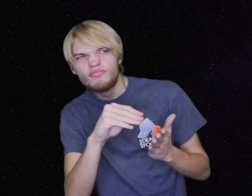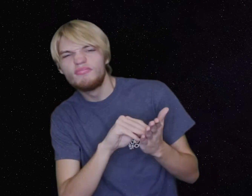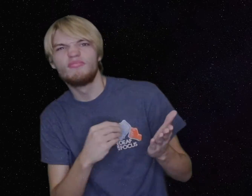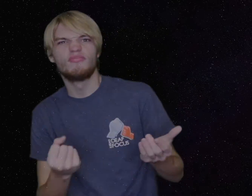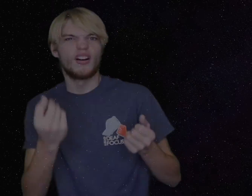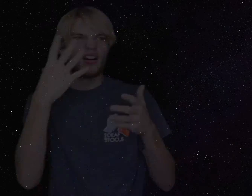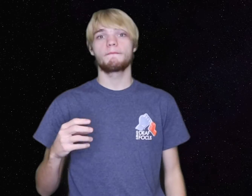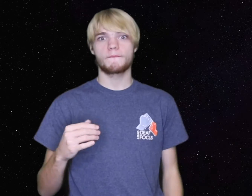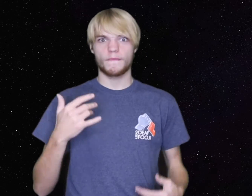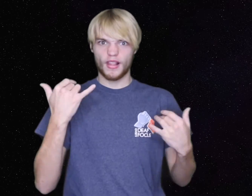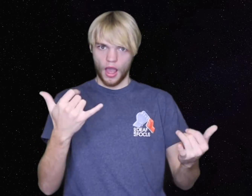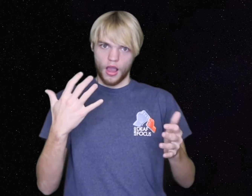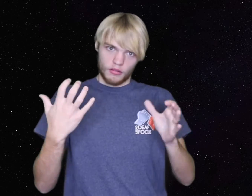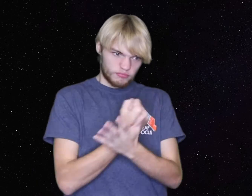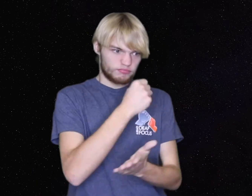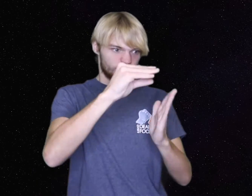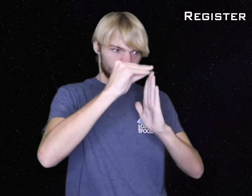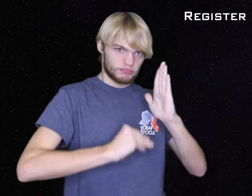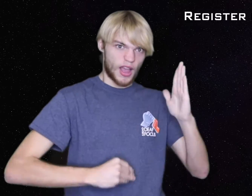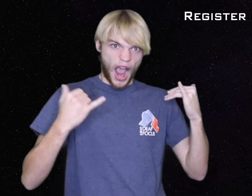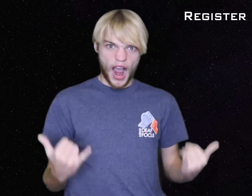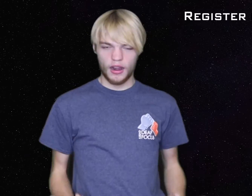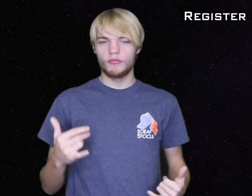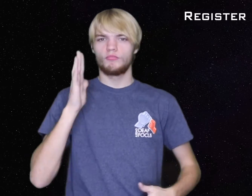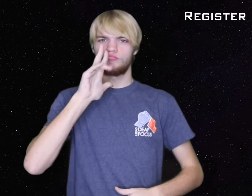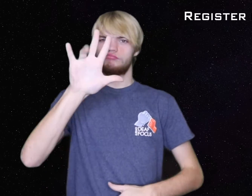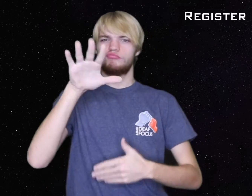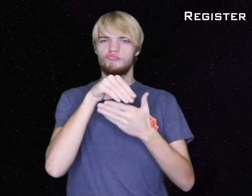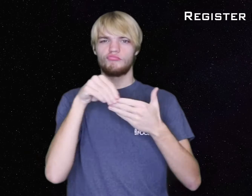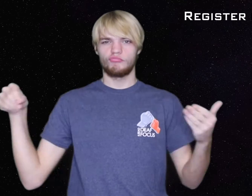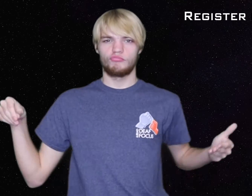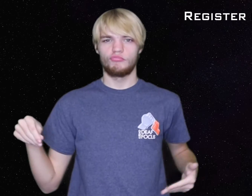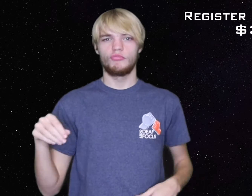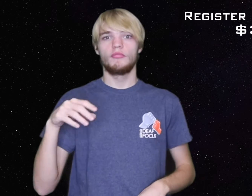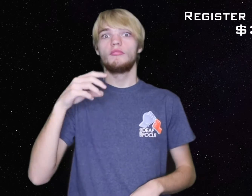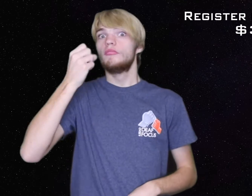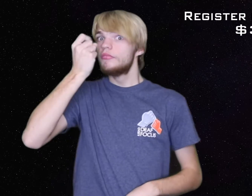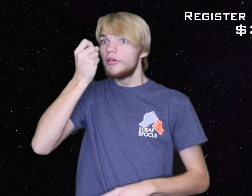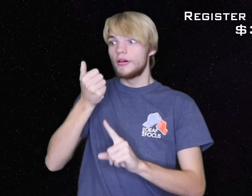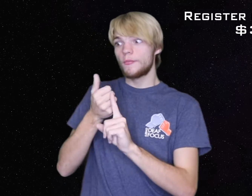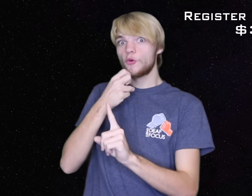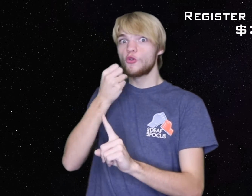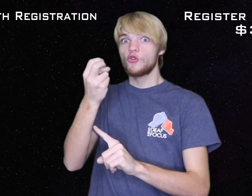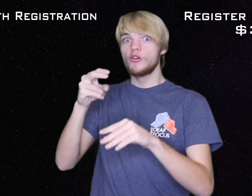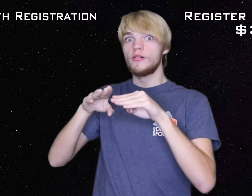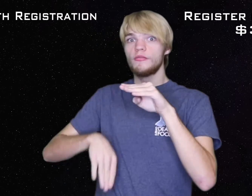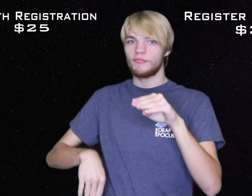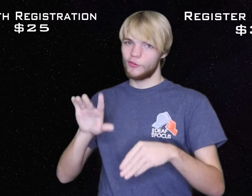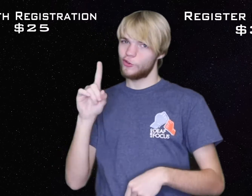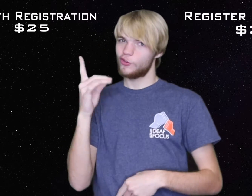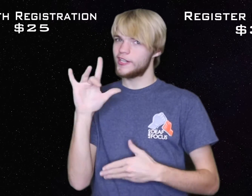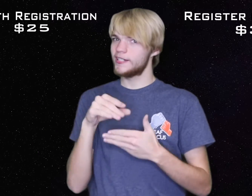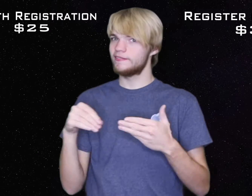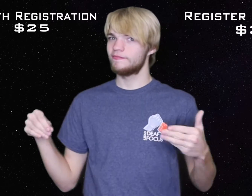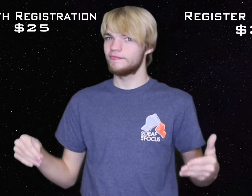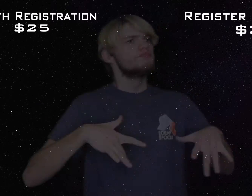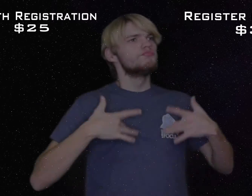With registration, go ahead and you do registration right now, it's $35. Remember, kids 12 and under are